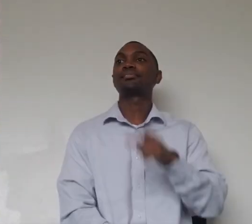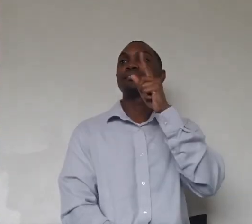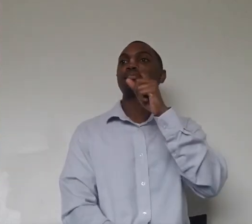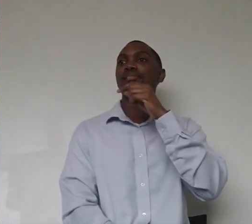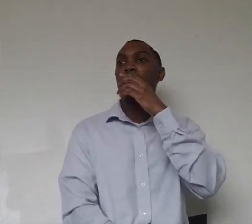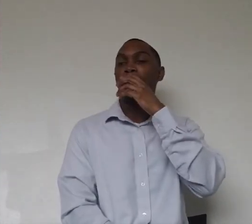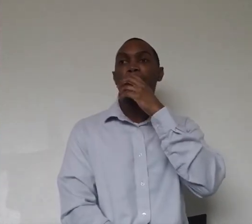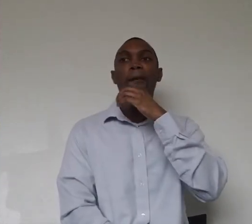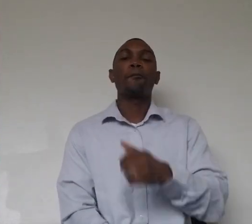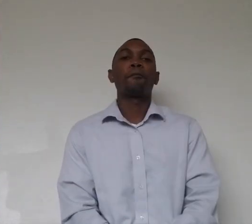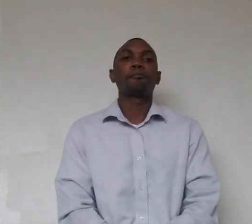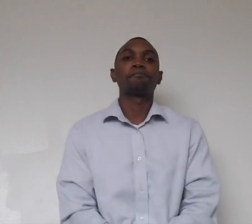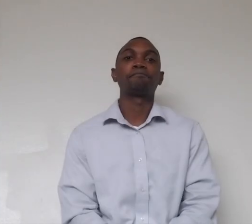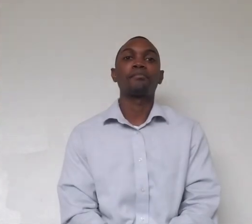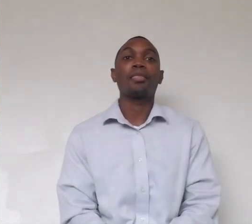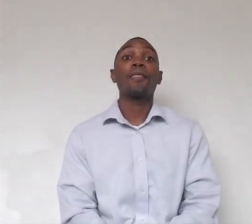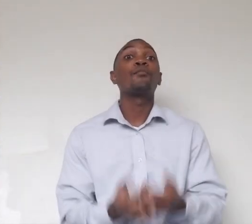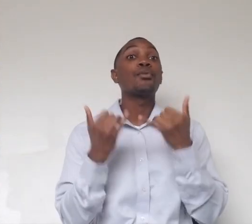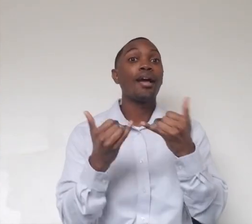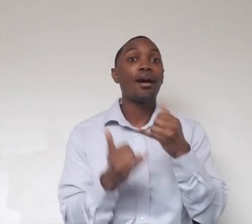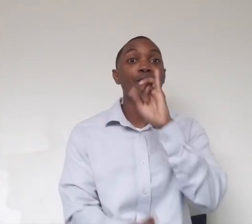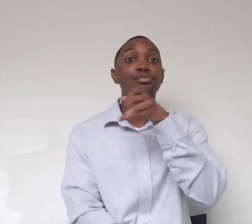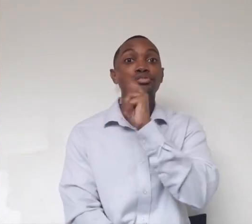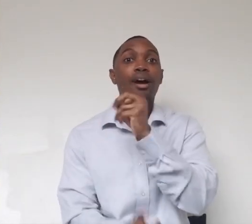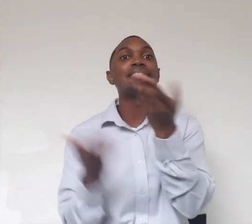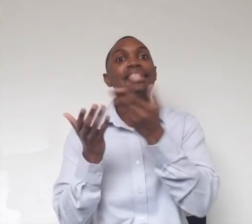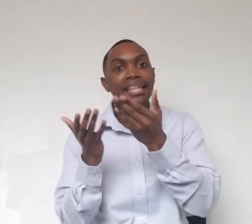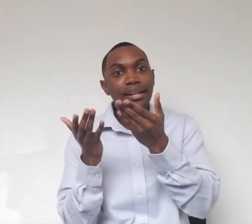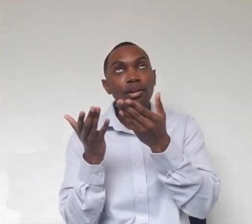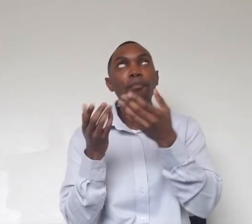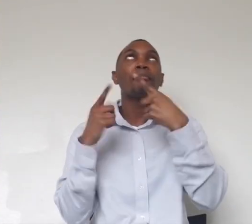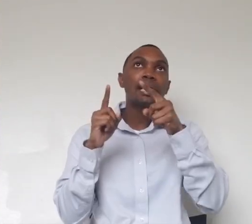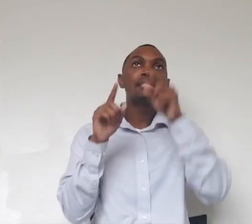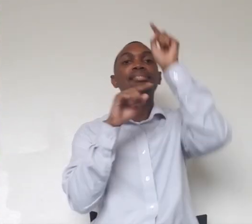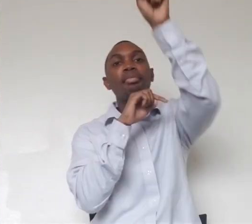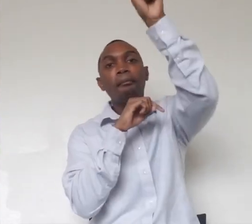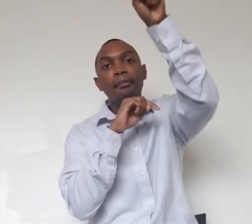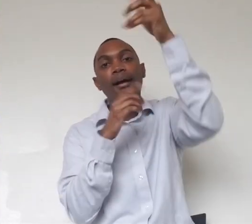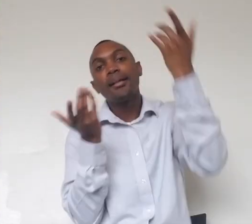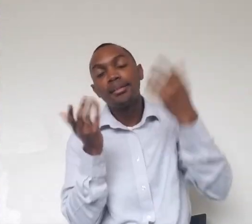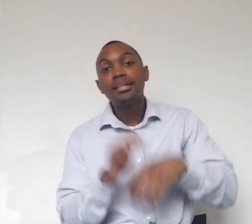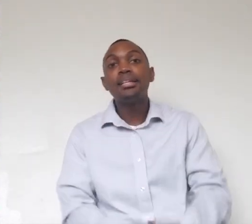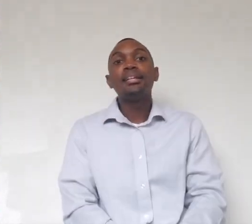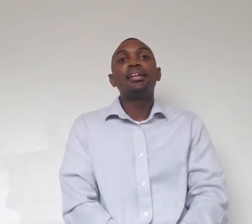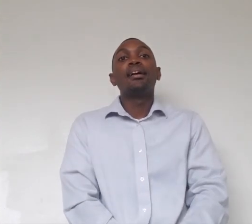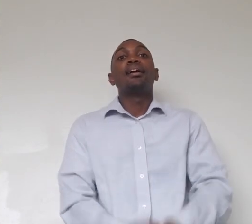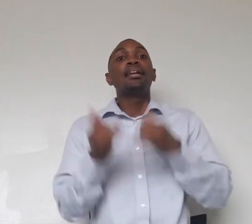So since John is out here in the habitat but hanging around at the back, I guess you guys, anyone who's very familiar with our habitat will notice